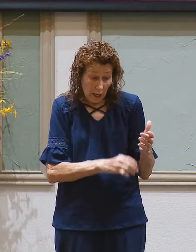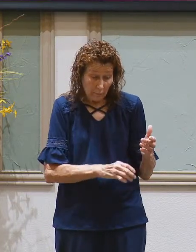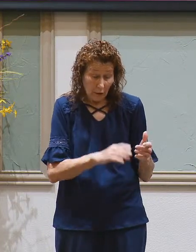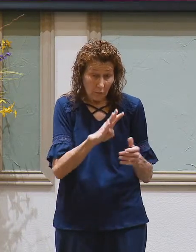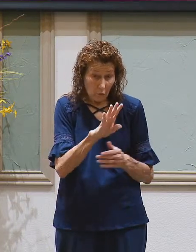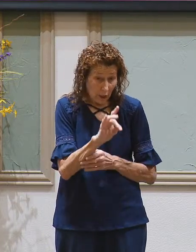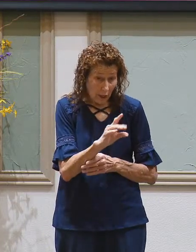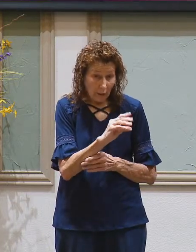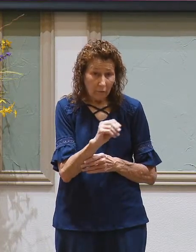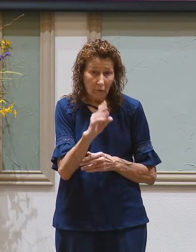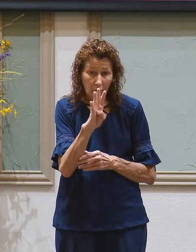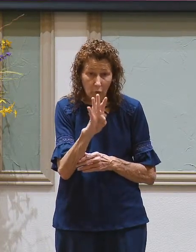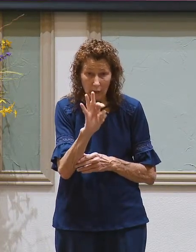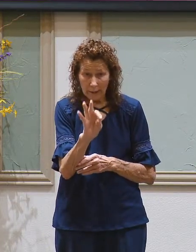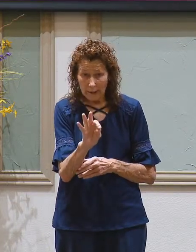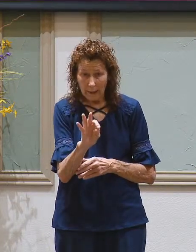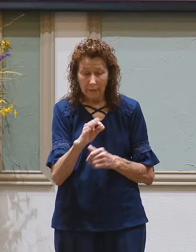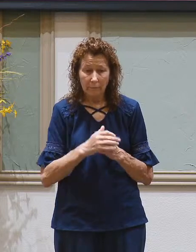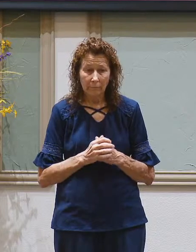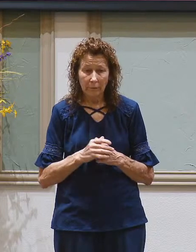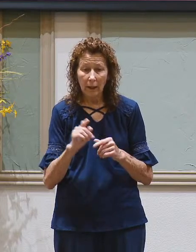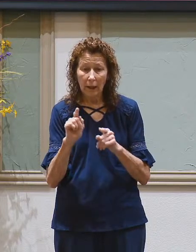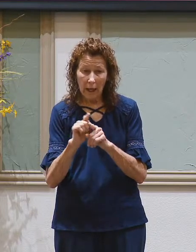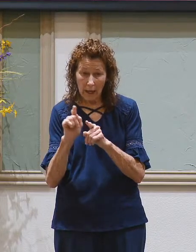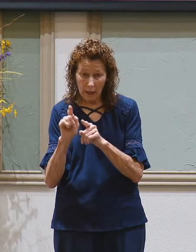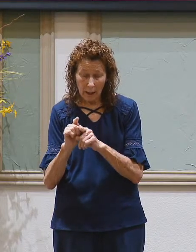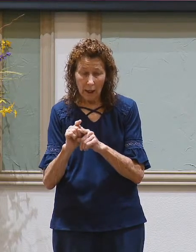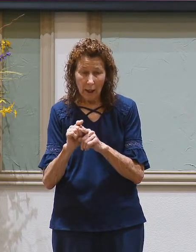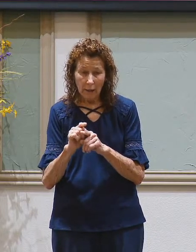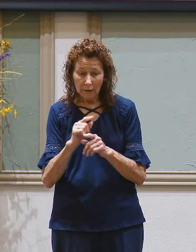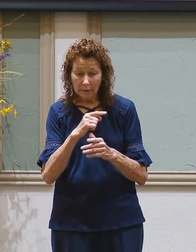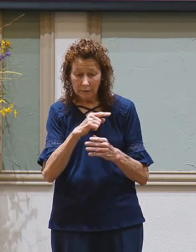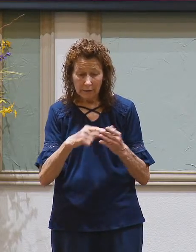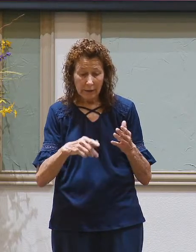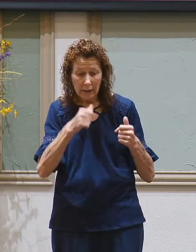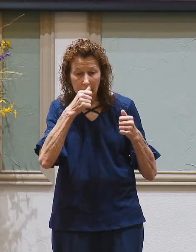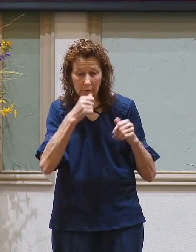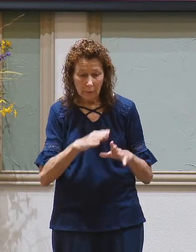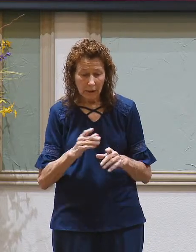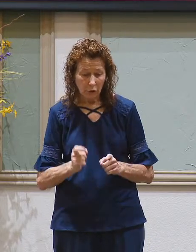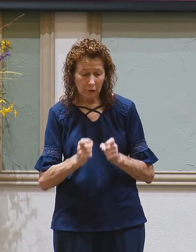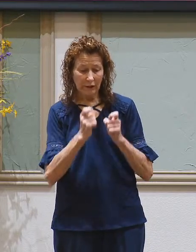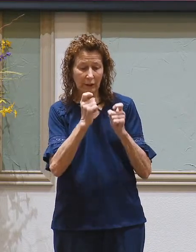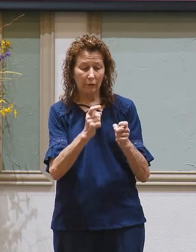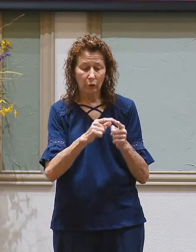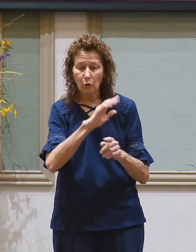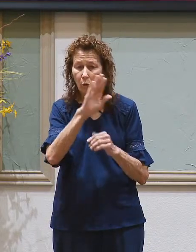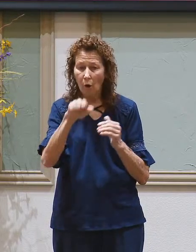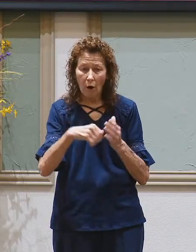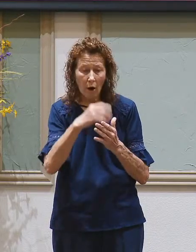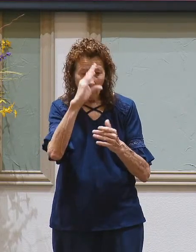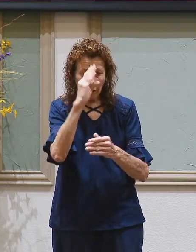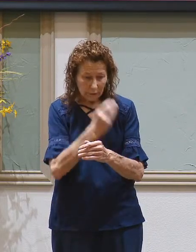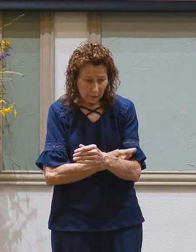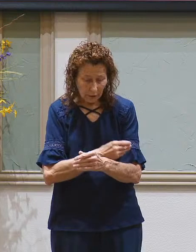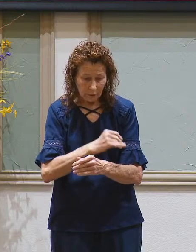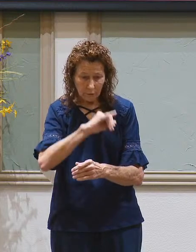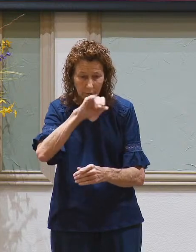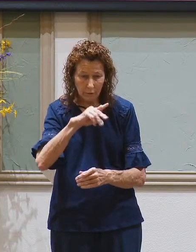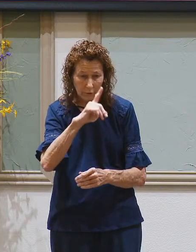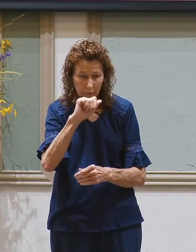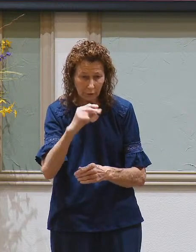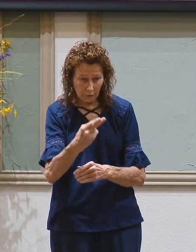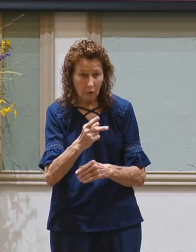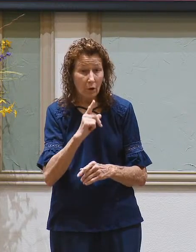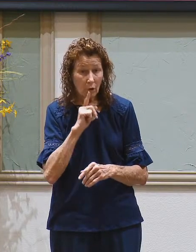chapters 48 and 49, as these blessings are issued to all the sons. Now Judah has